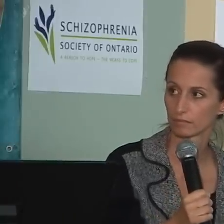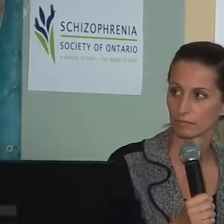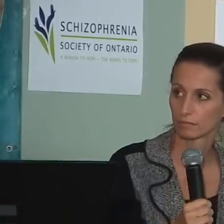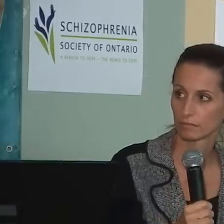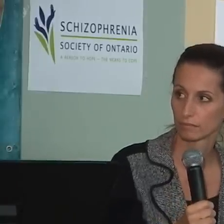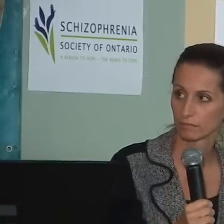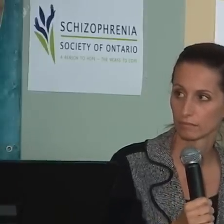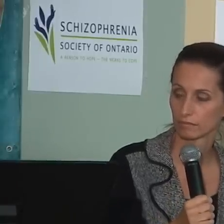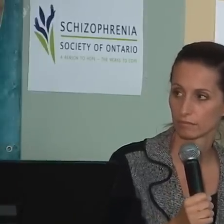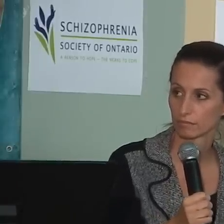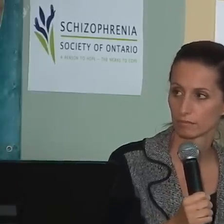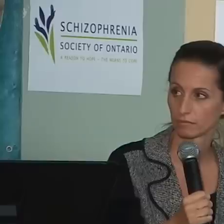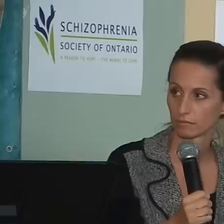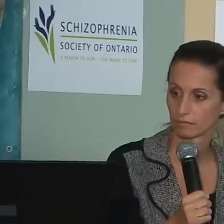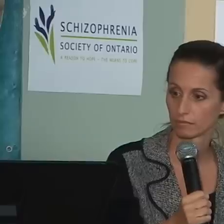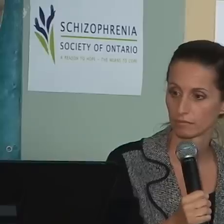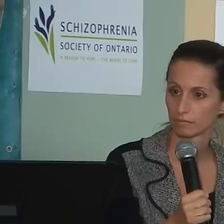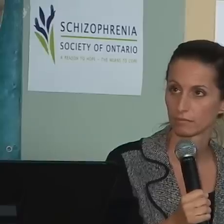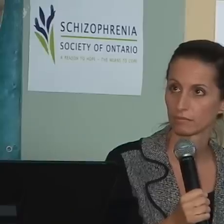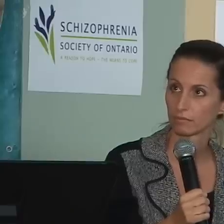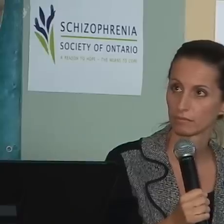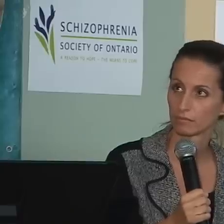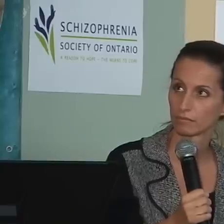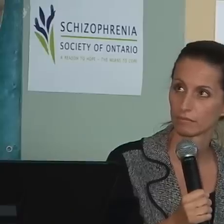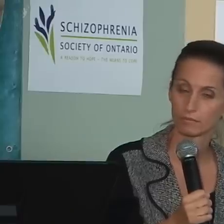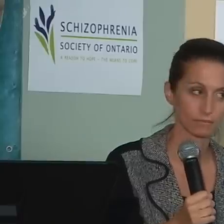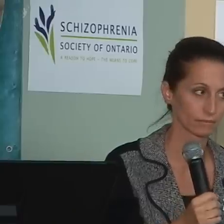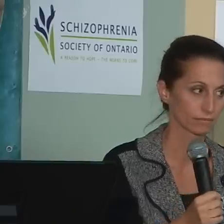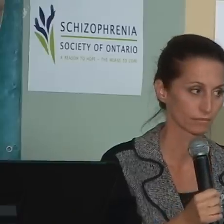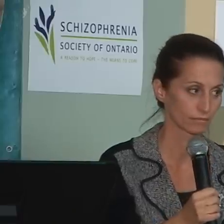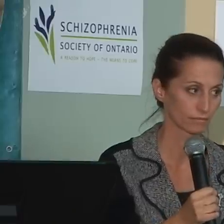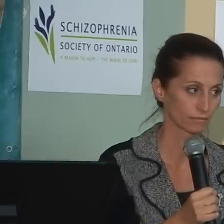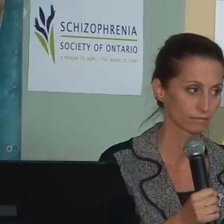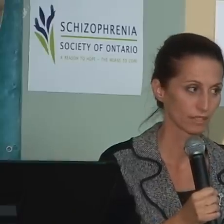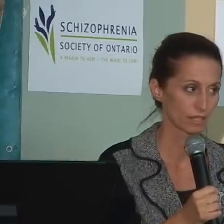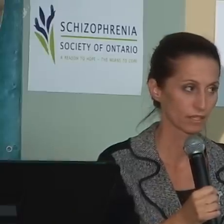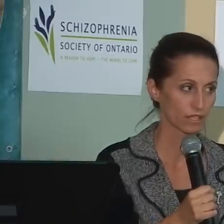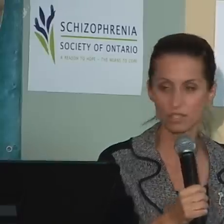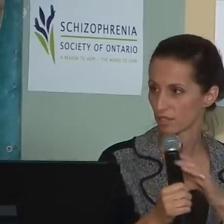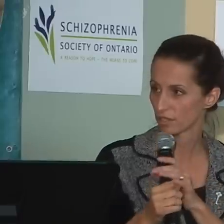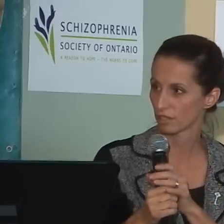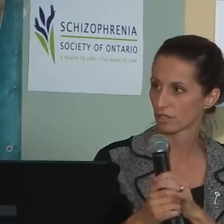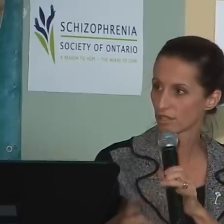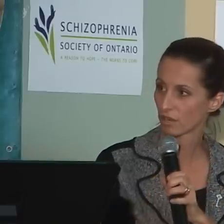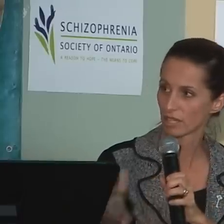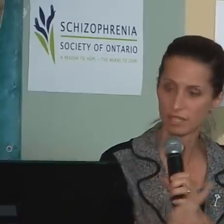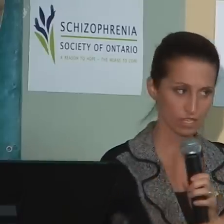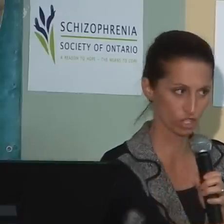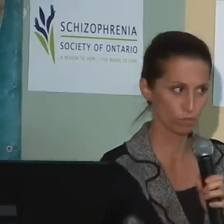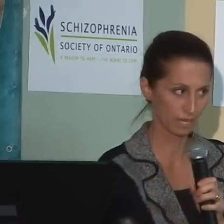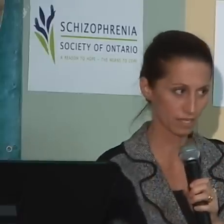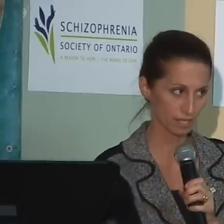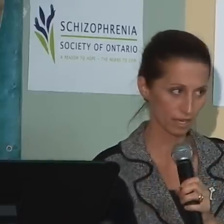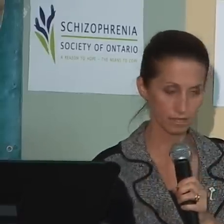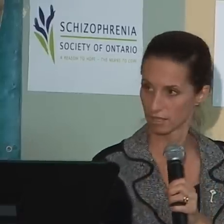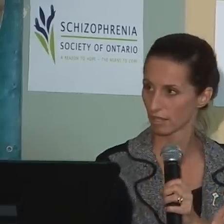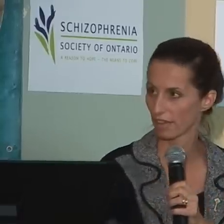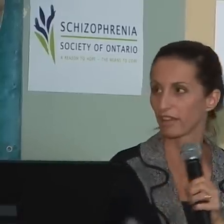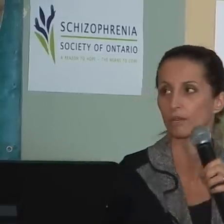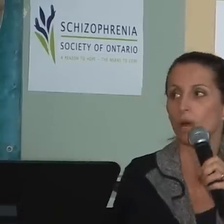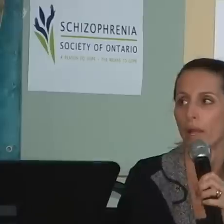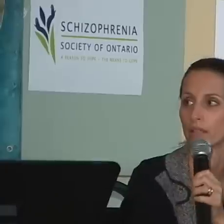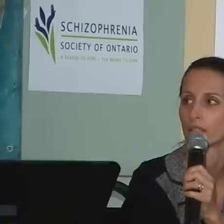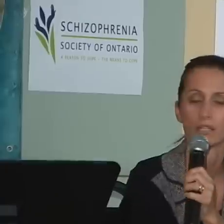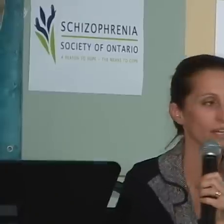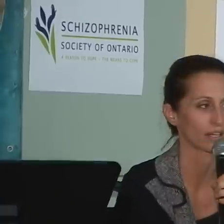until the end of the conversation. I'm not going to answer the questions. So, moving on to budget, which is, uh, two minutes. Sure.